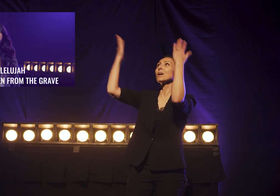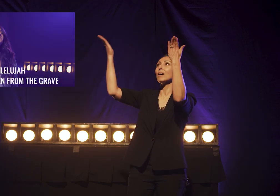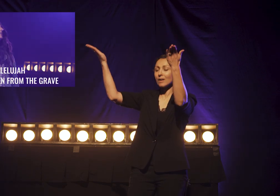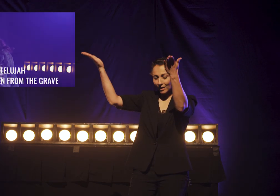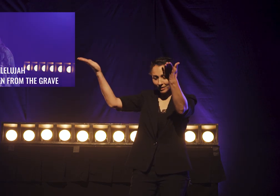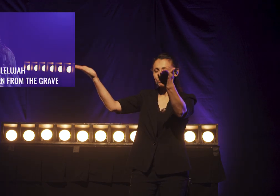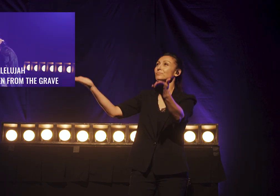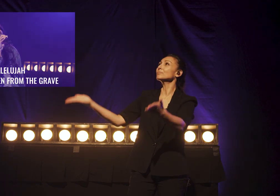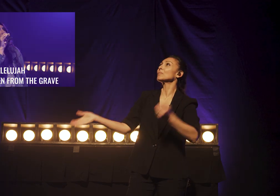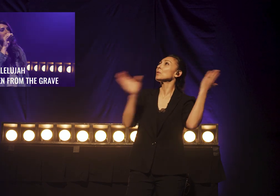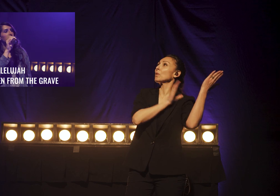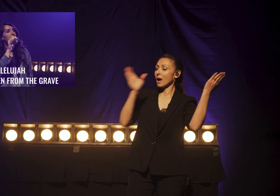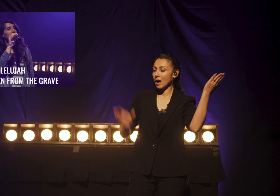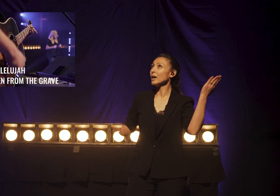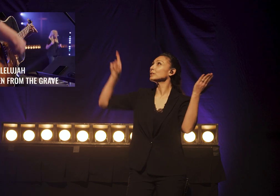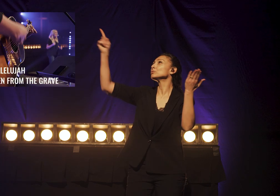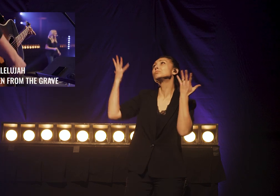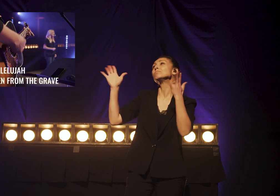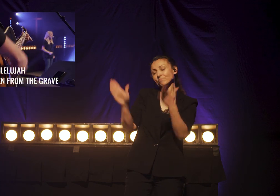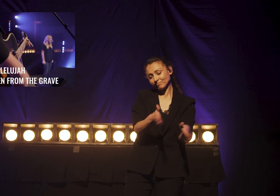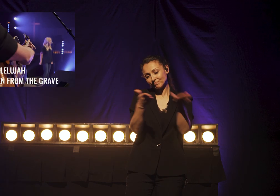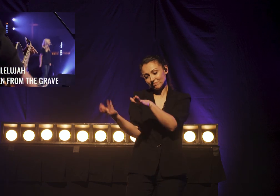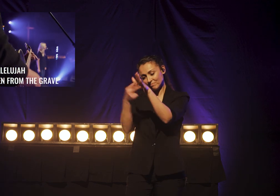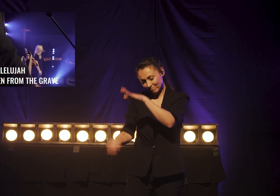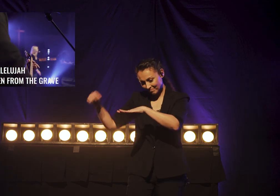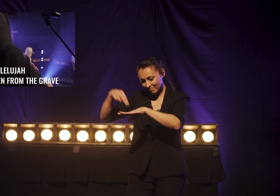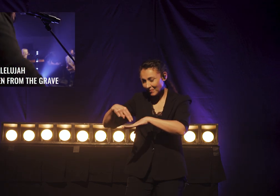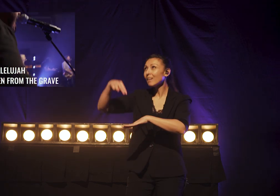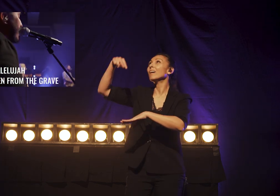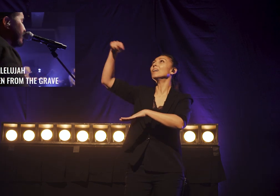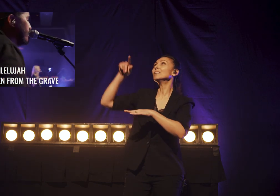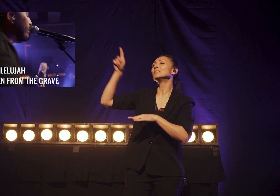Christ Is Risen From The Grave Hallelujah